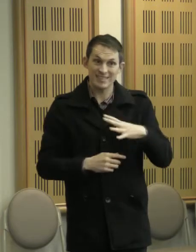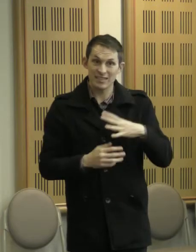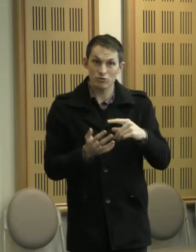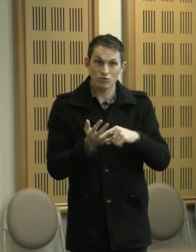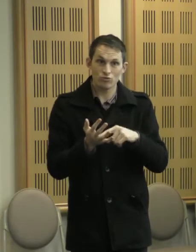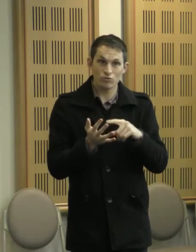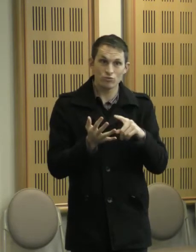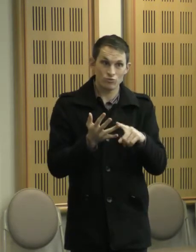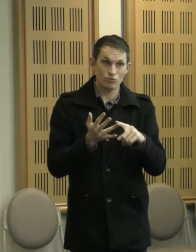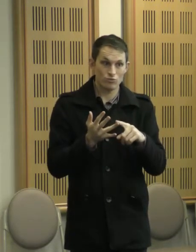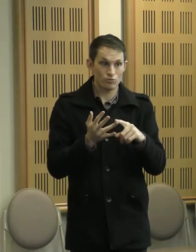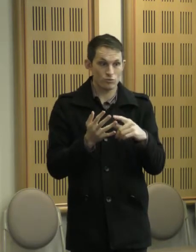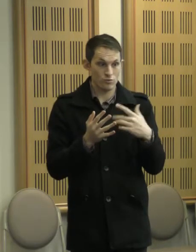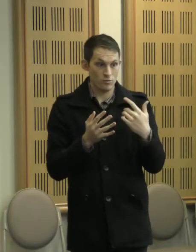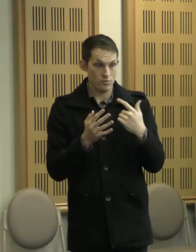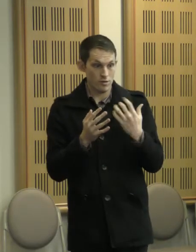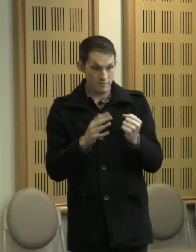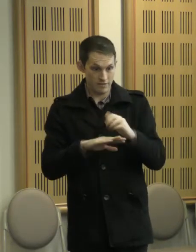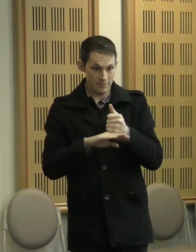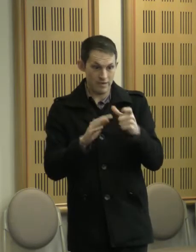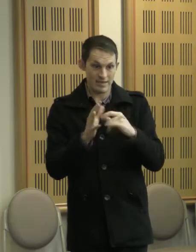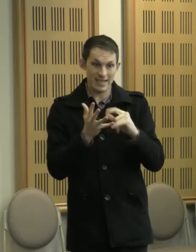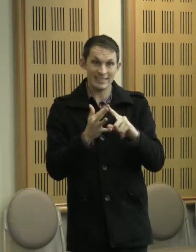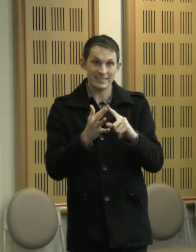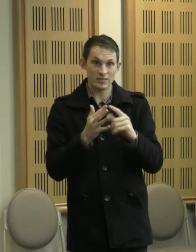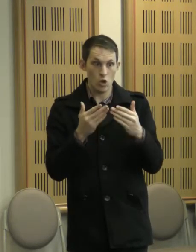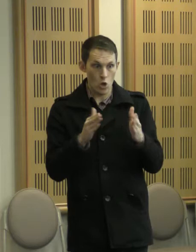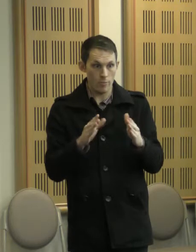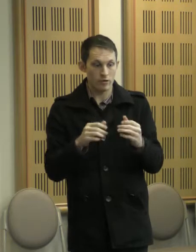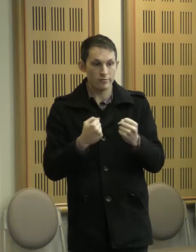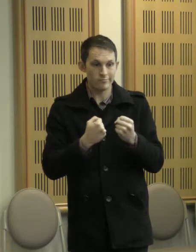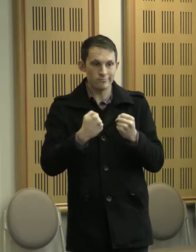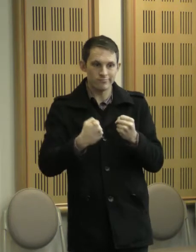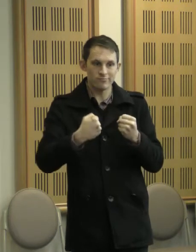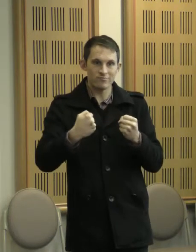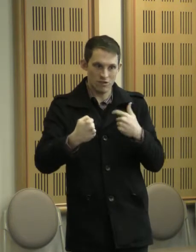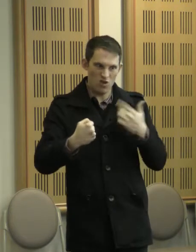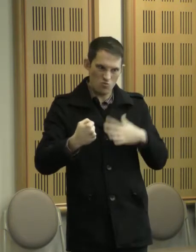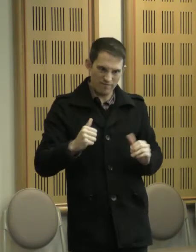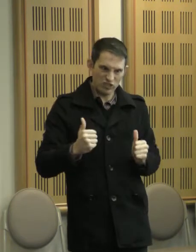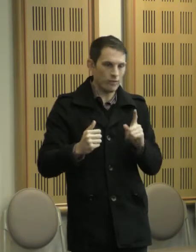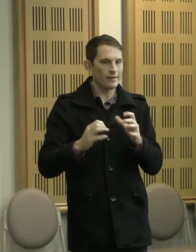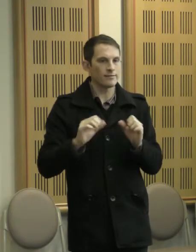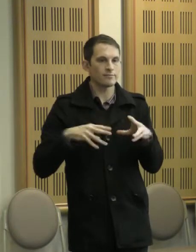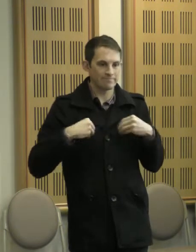a case open longer than you normally would as people engage as they are able to.